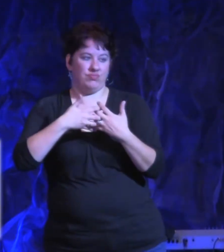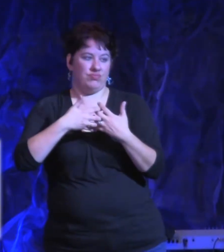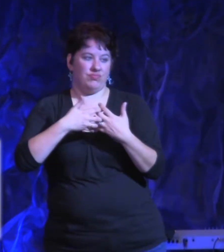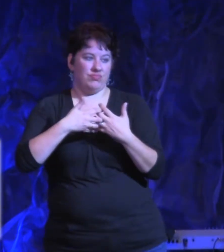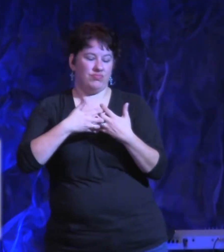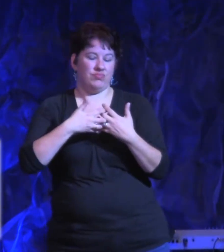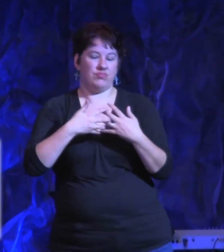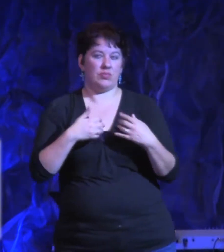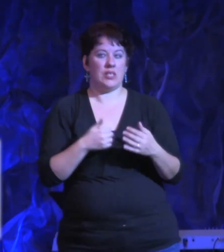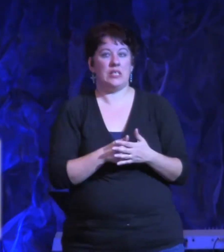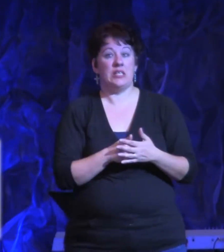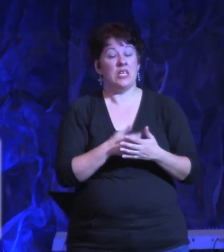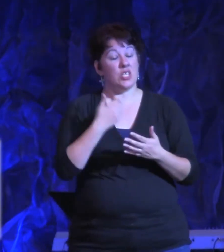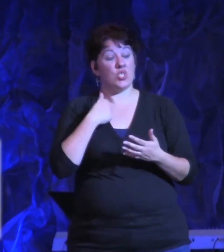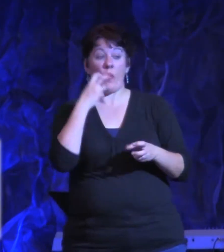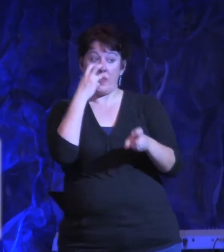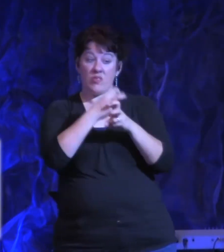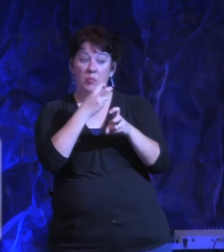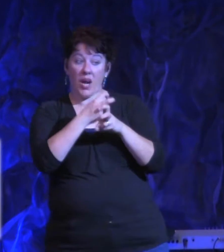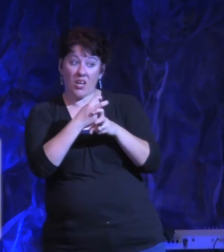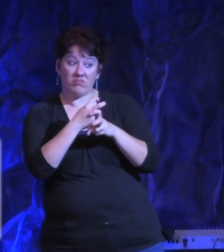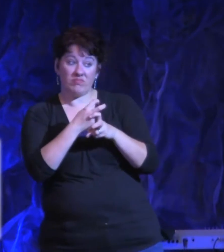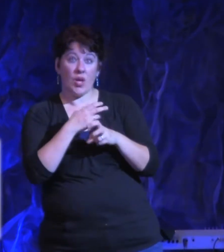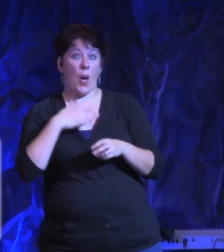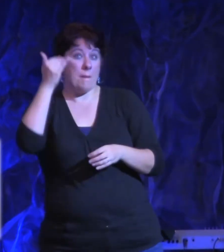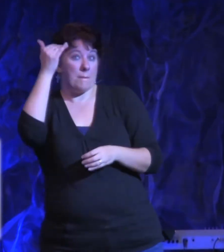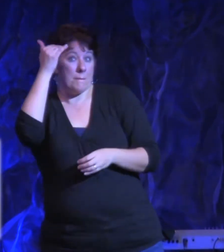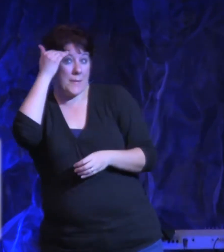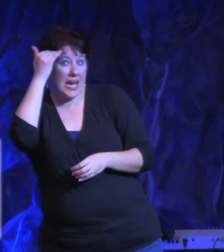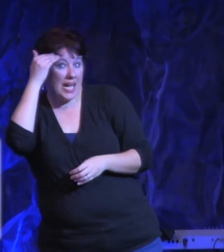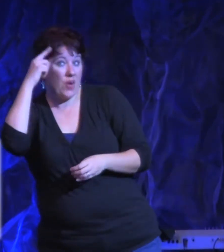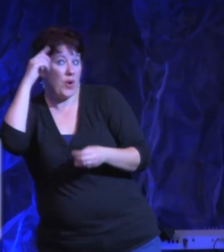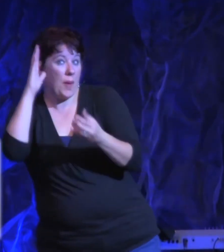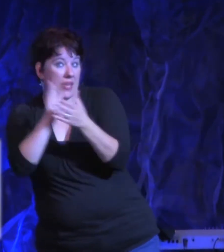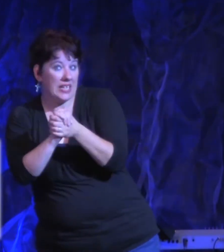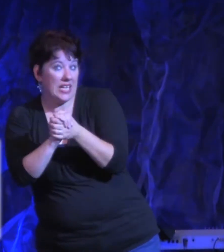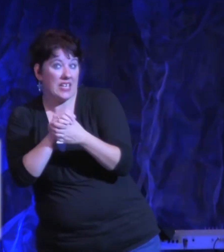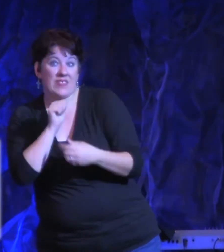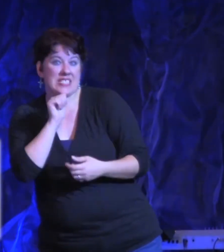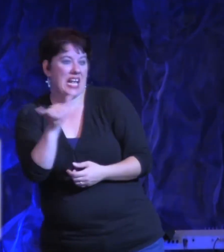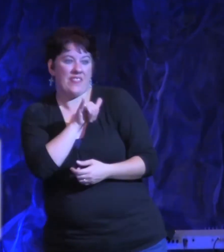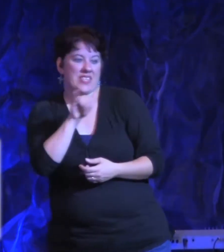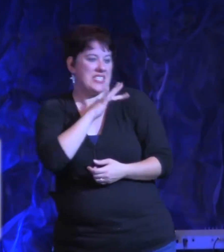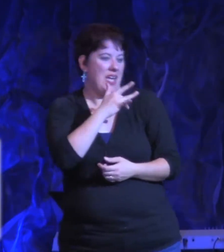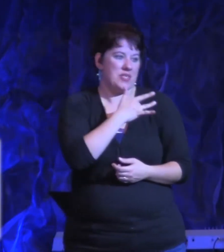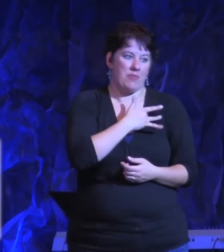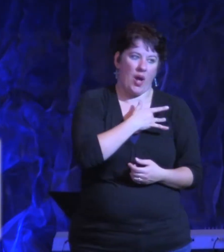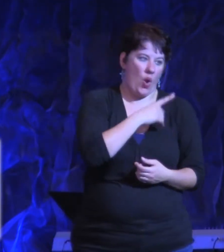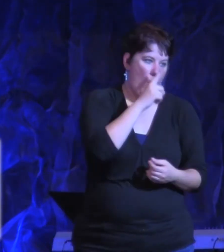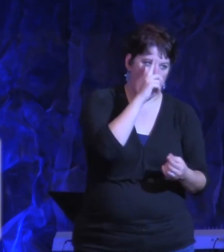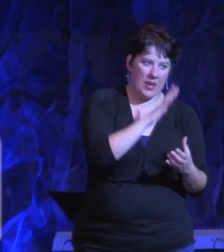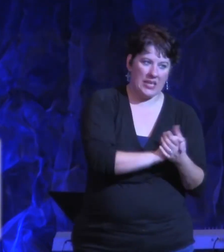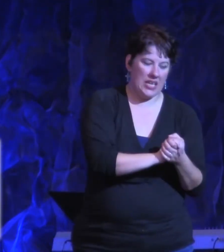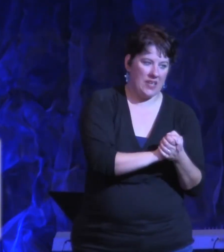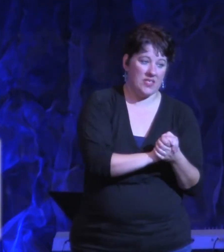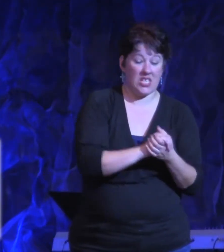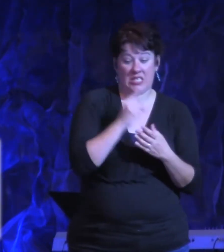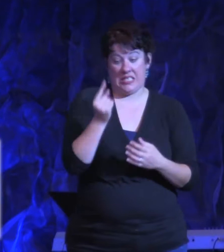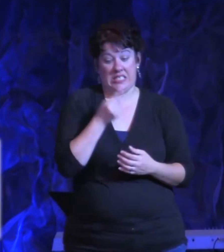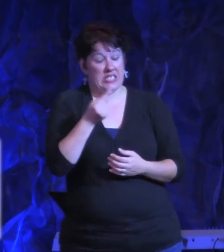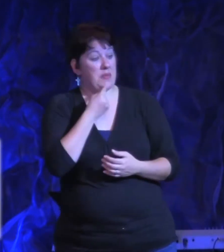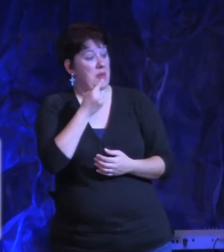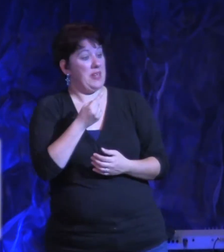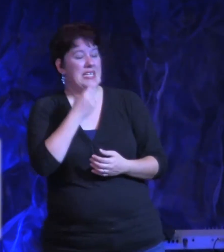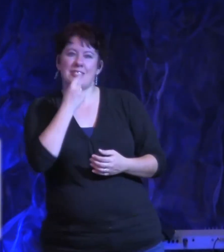And so there's a problem with my head and my heart. Sometimes what I believe doesn't connect with my heart. And so sometimes I just have to just say it.